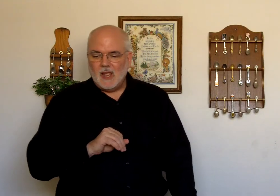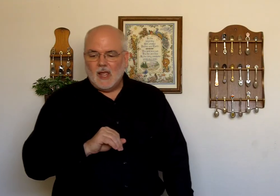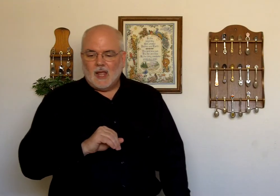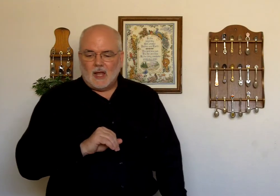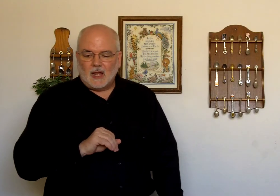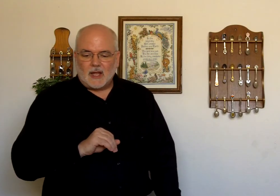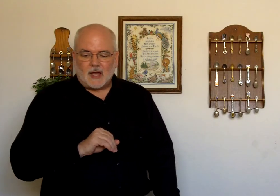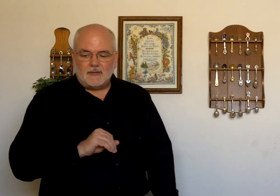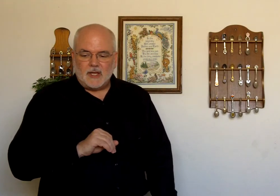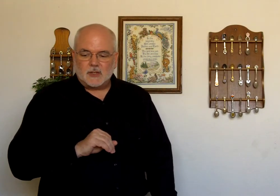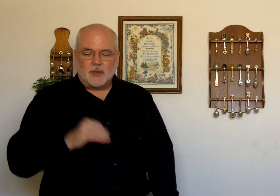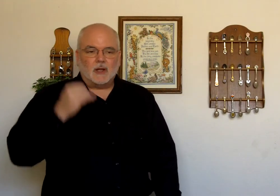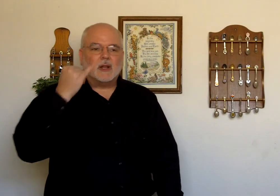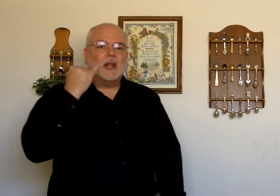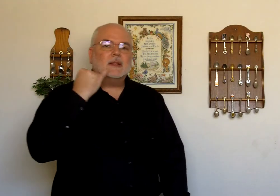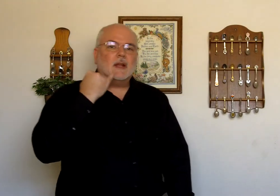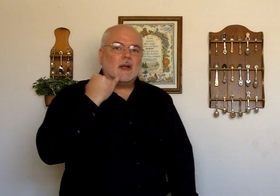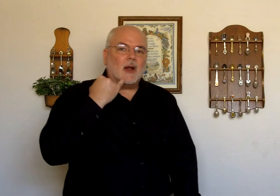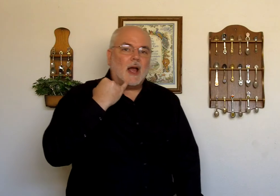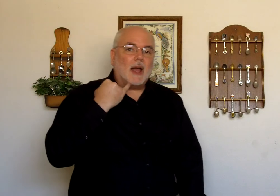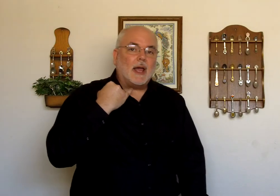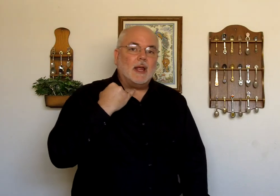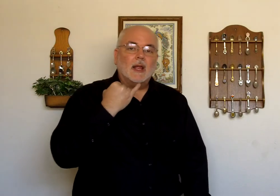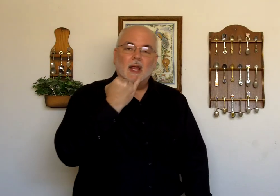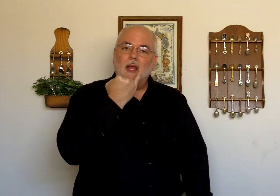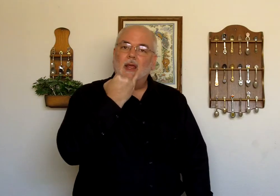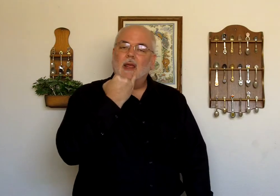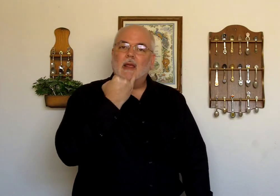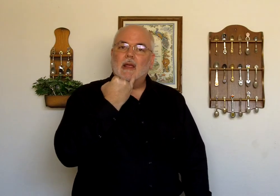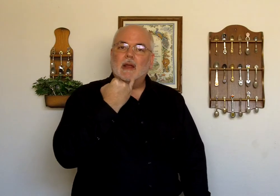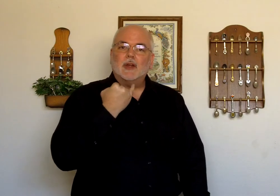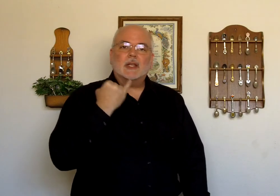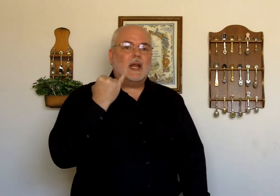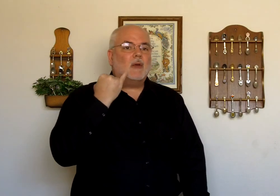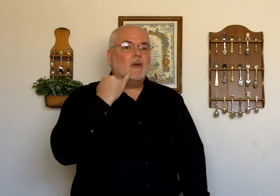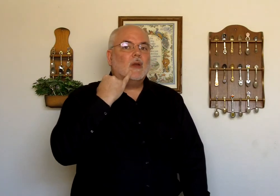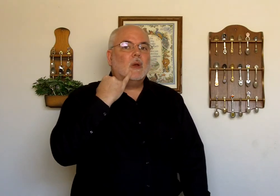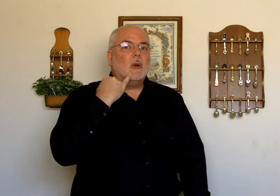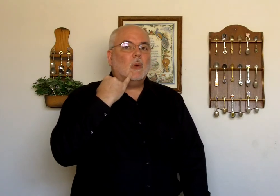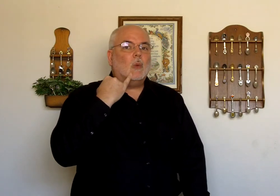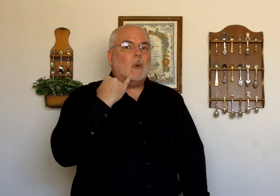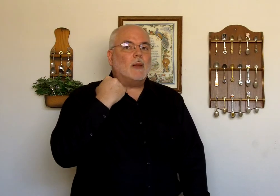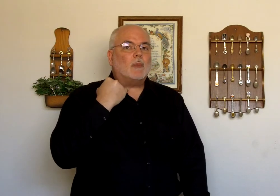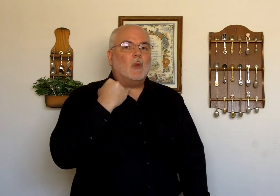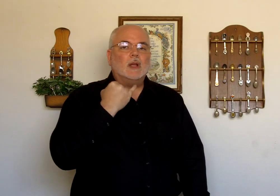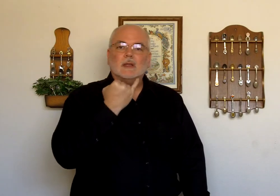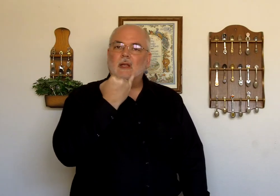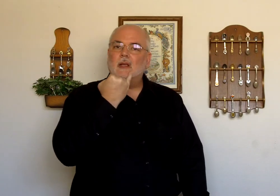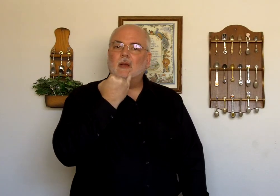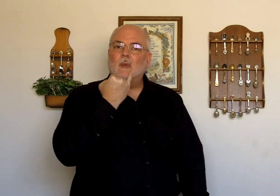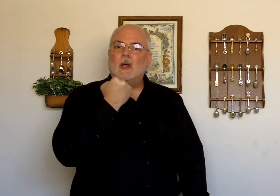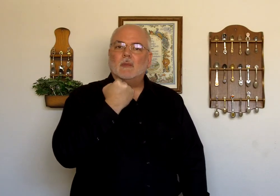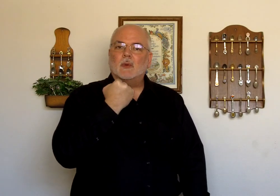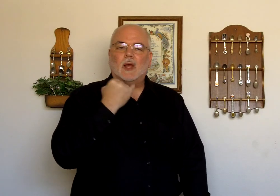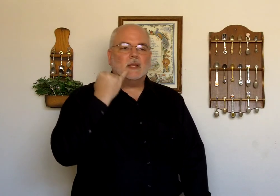God of Israel. It's the letter I. And you just kind of wipe once. And wipe twice.